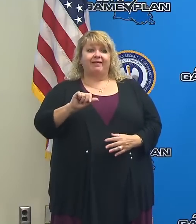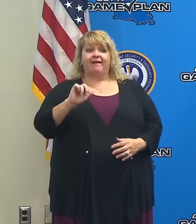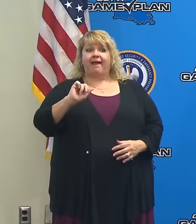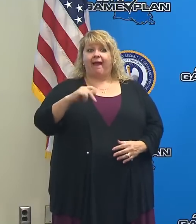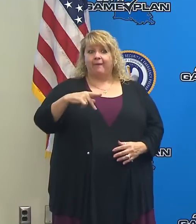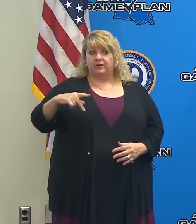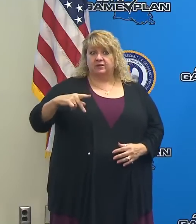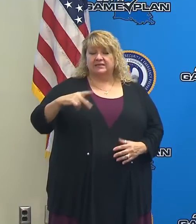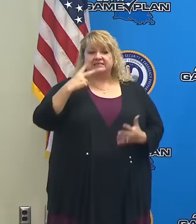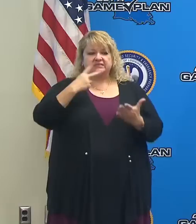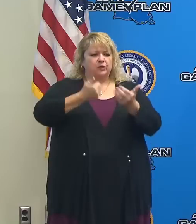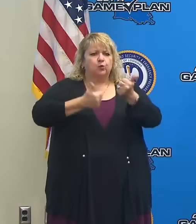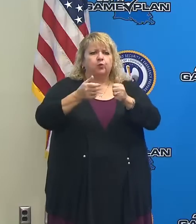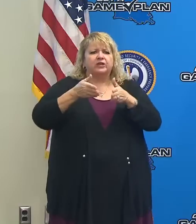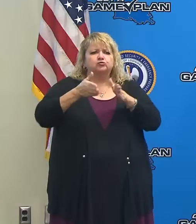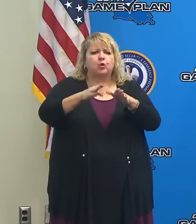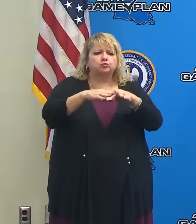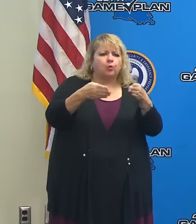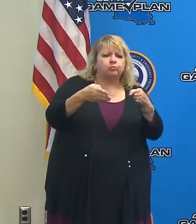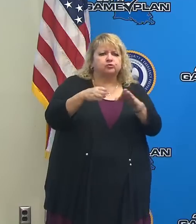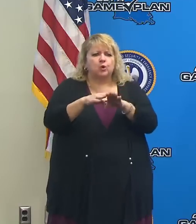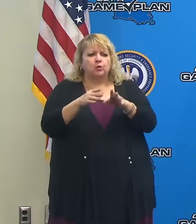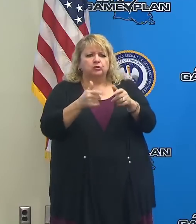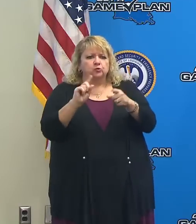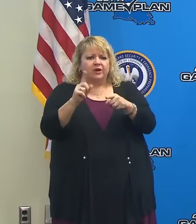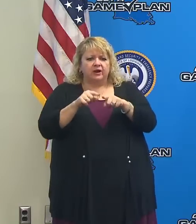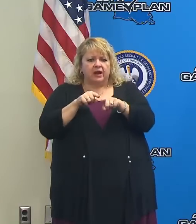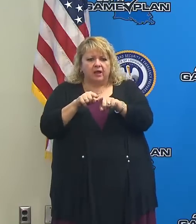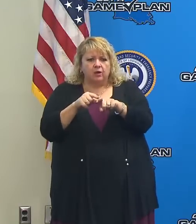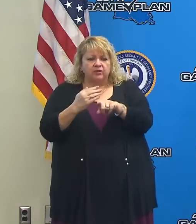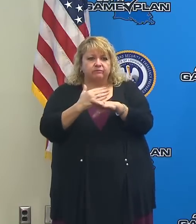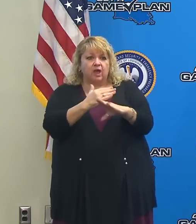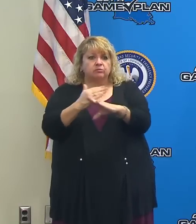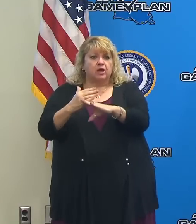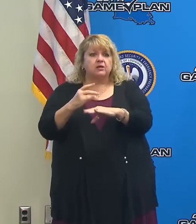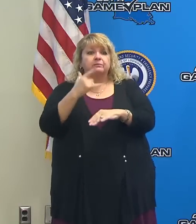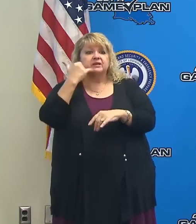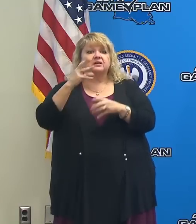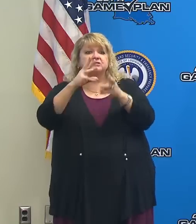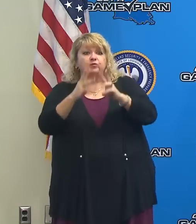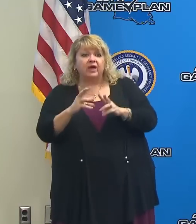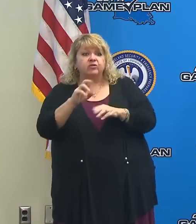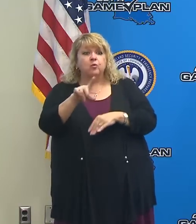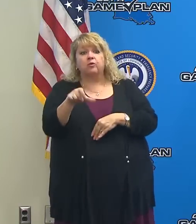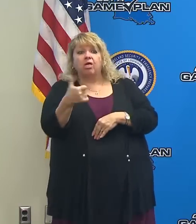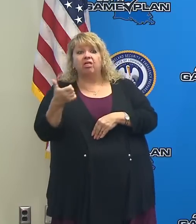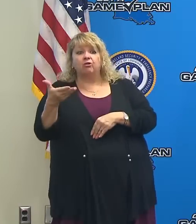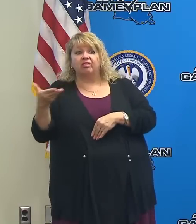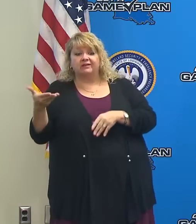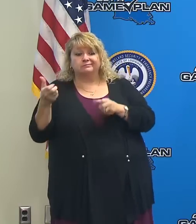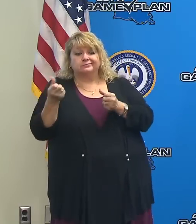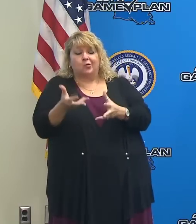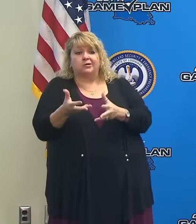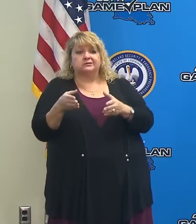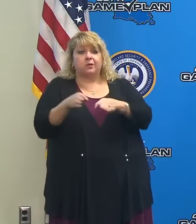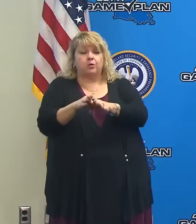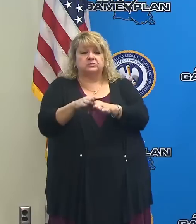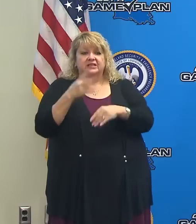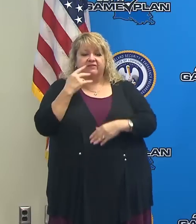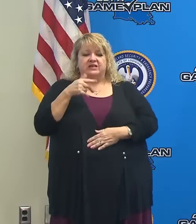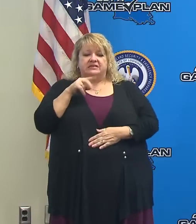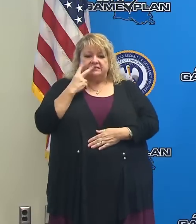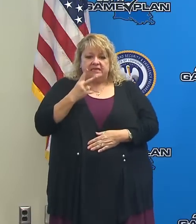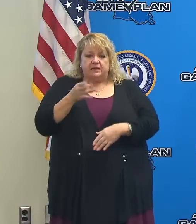are open or closed because of the weather or other causes. And if necessary, find alternate